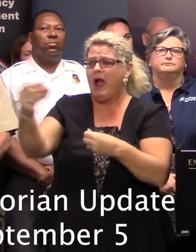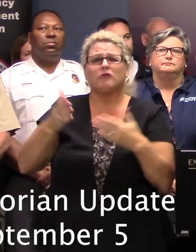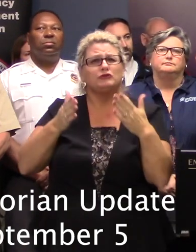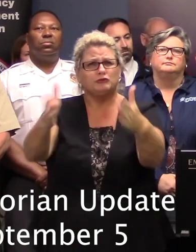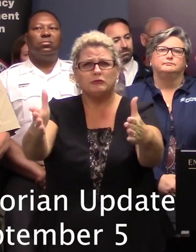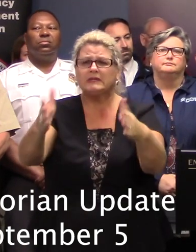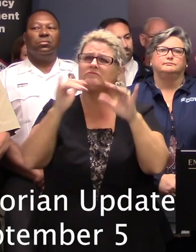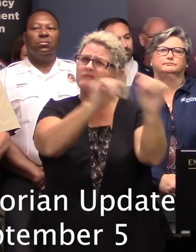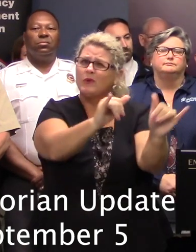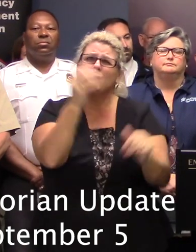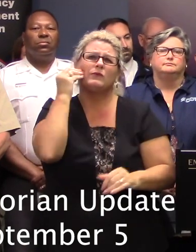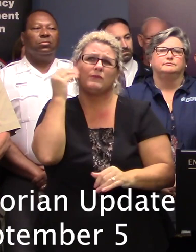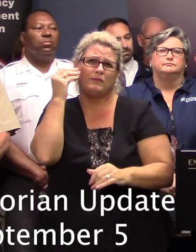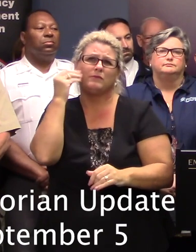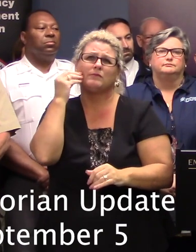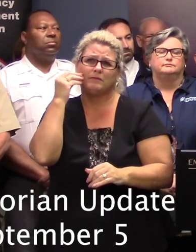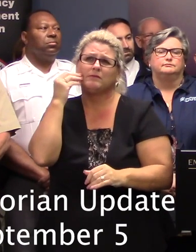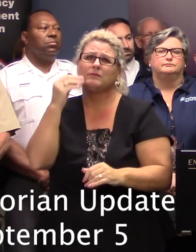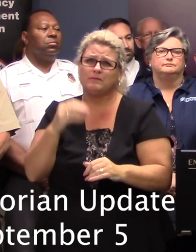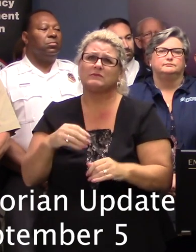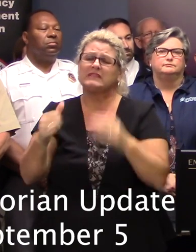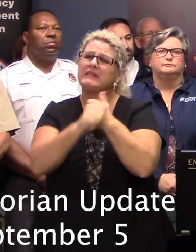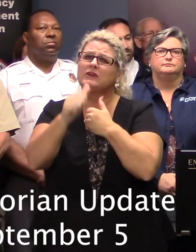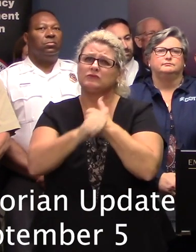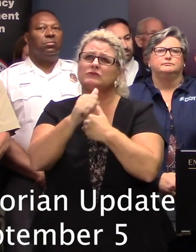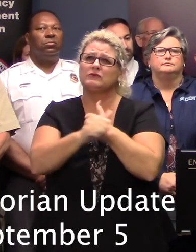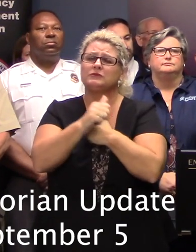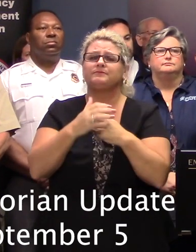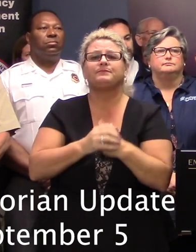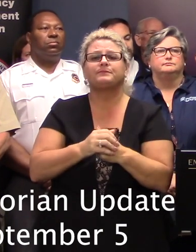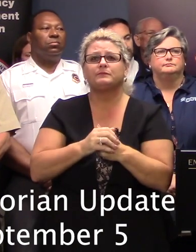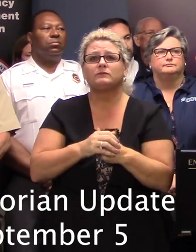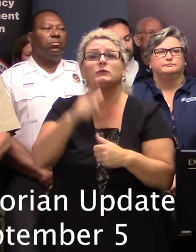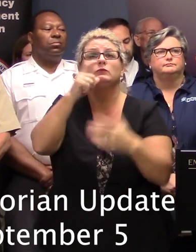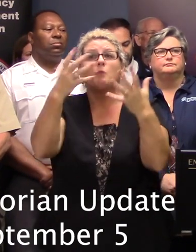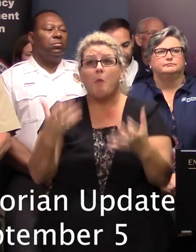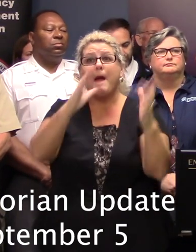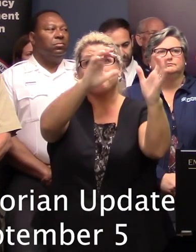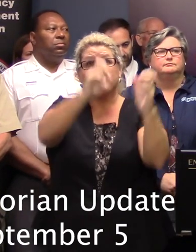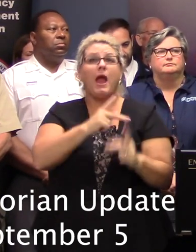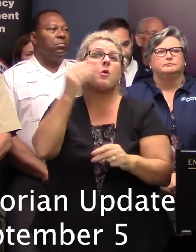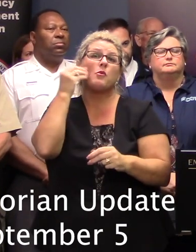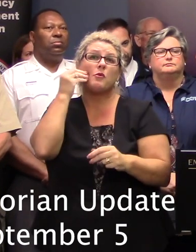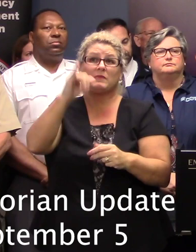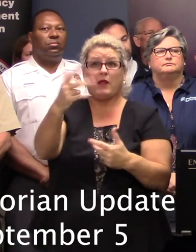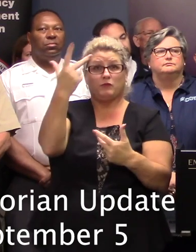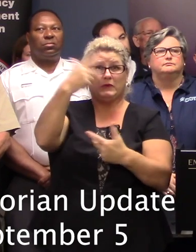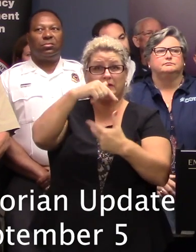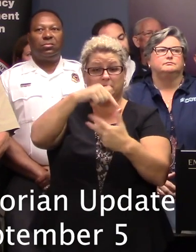streets. It's very dangerous. Now, for those folks who may want to return home in the three counties where the